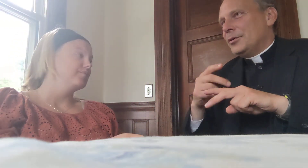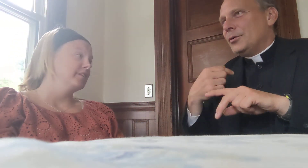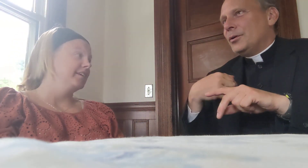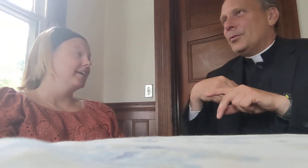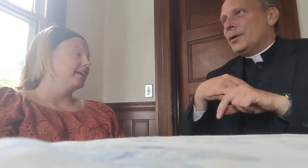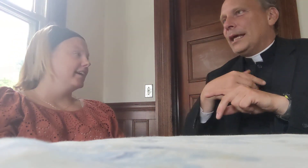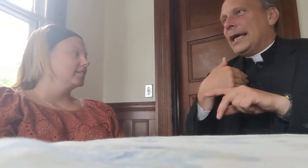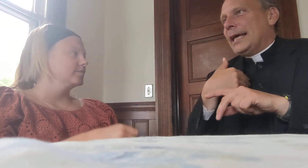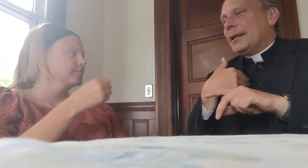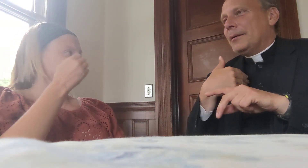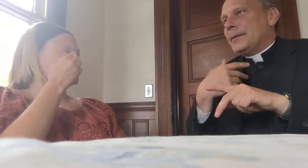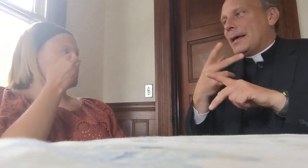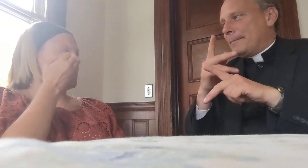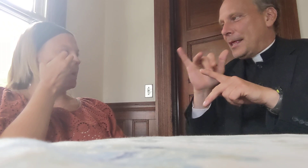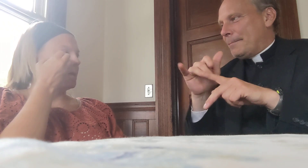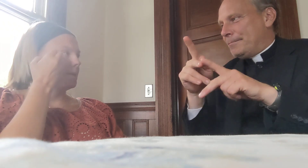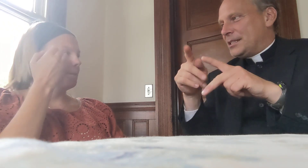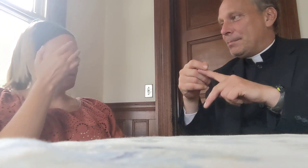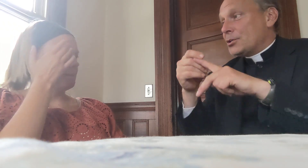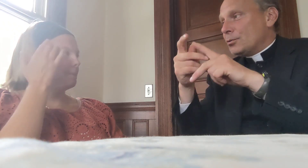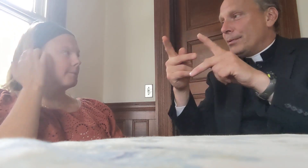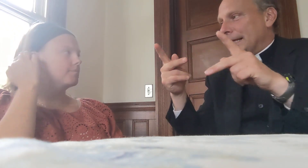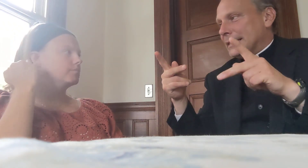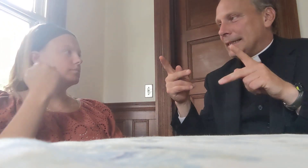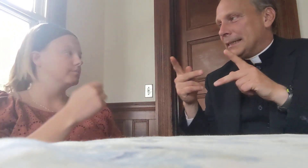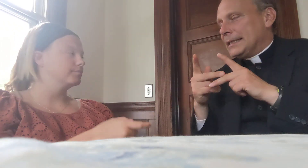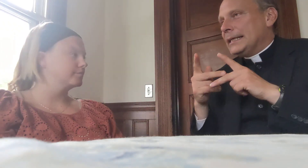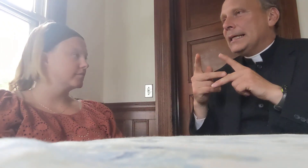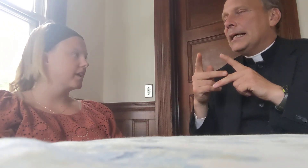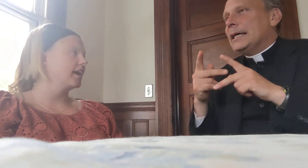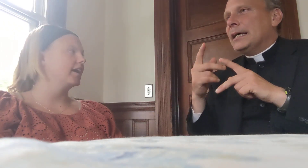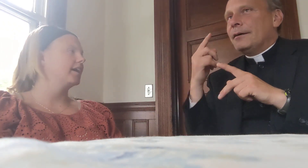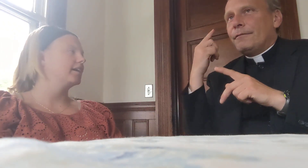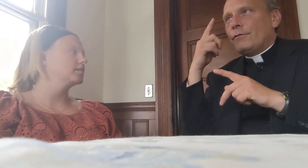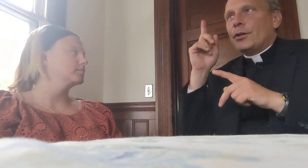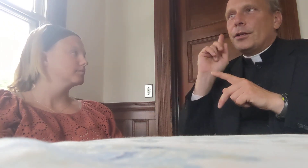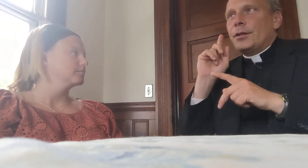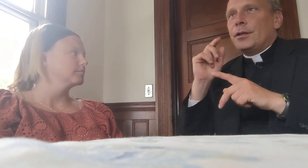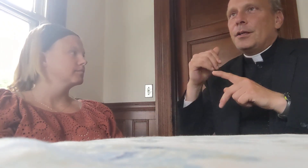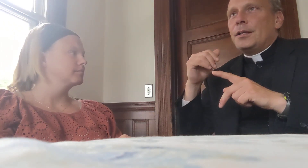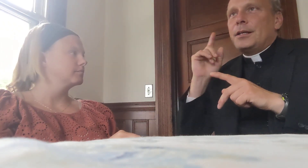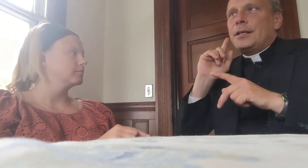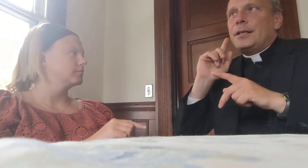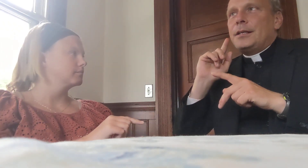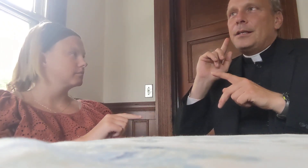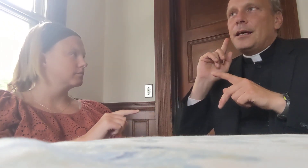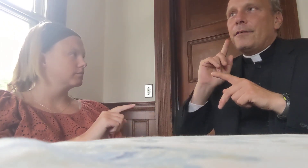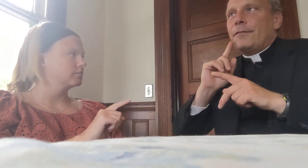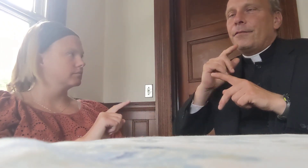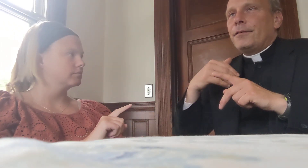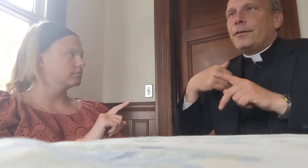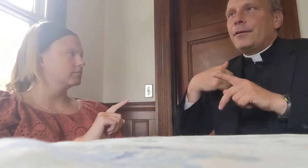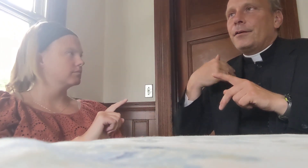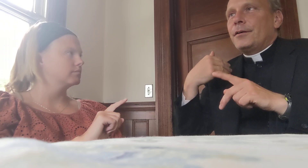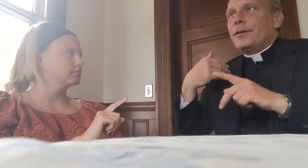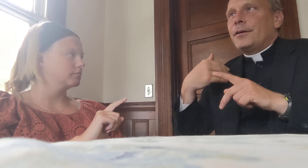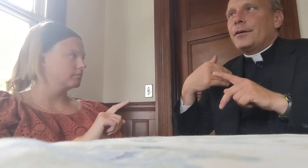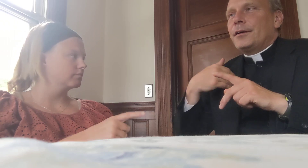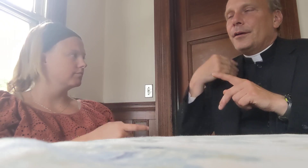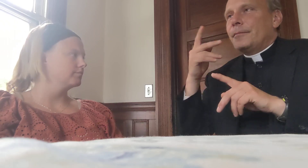and we had a, that, that special place, uh, for the deaf young